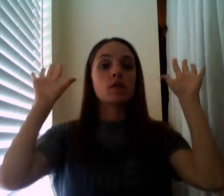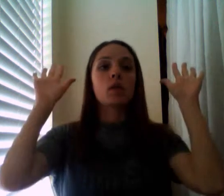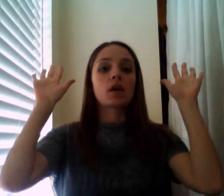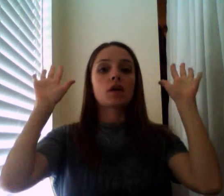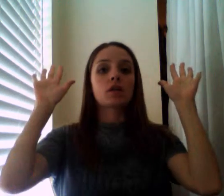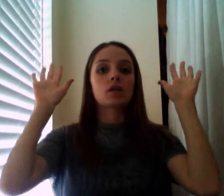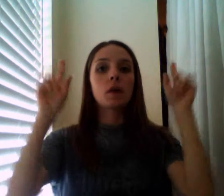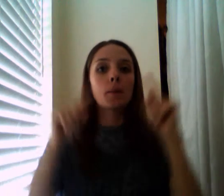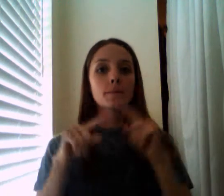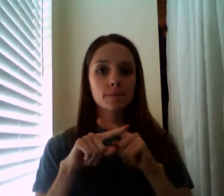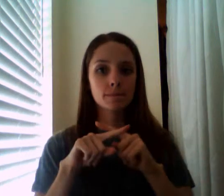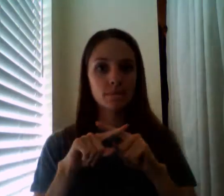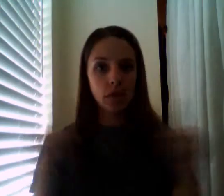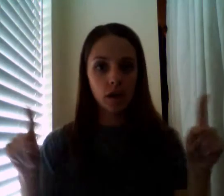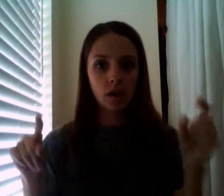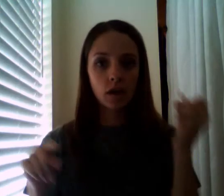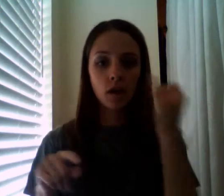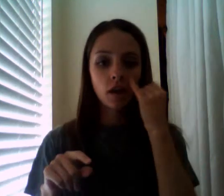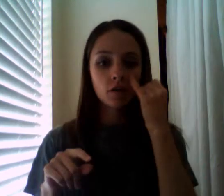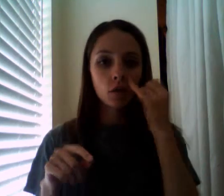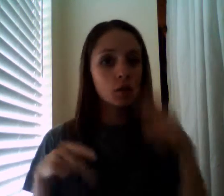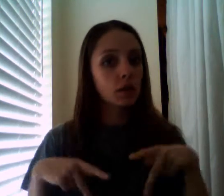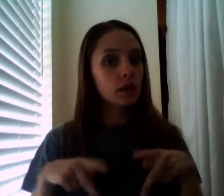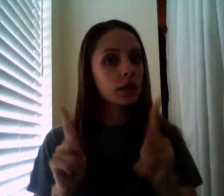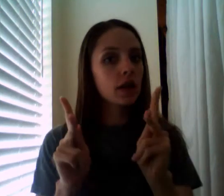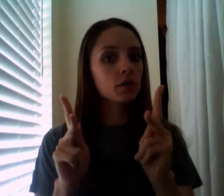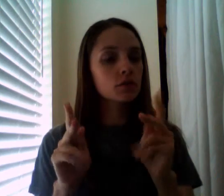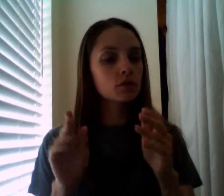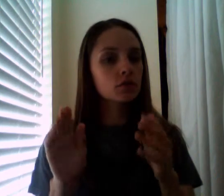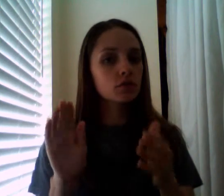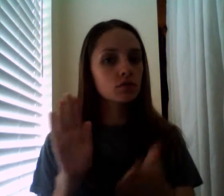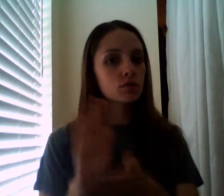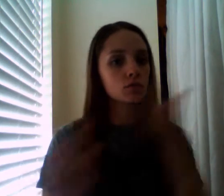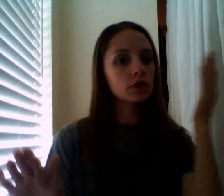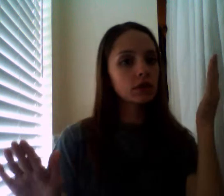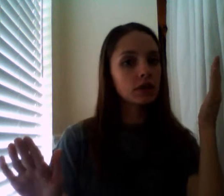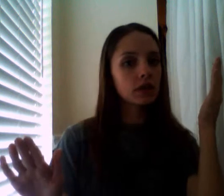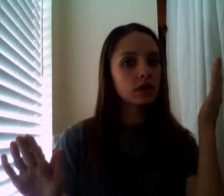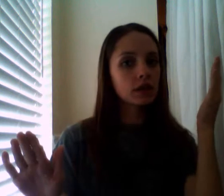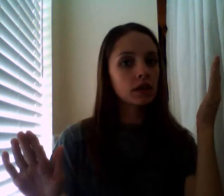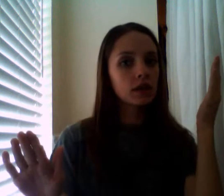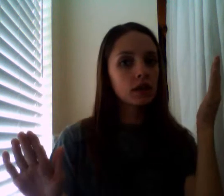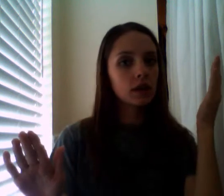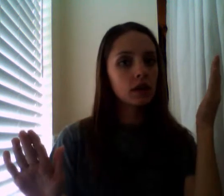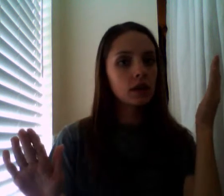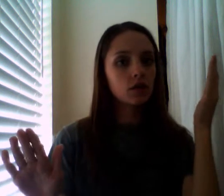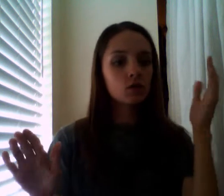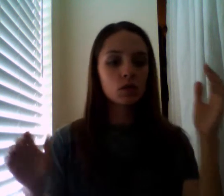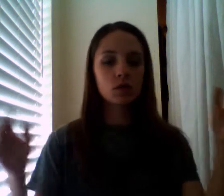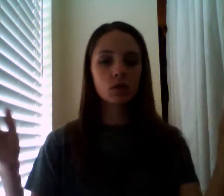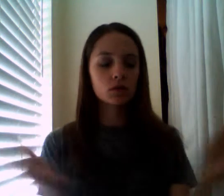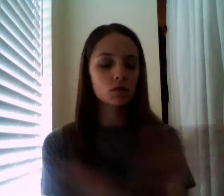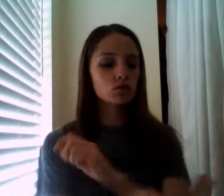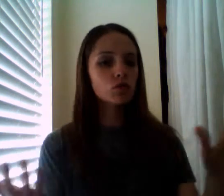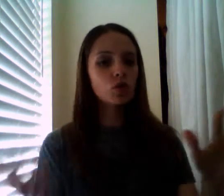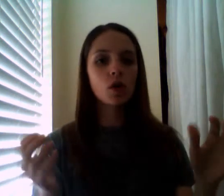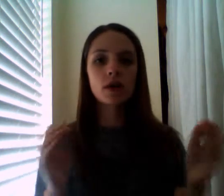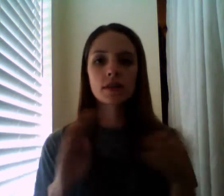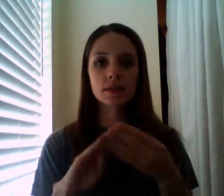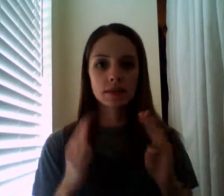we're going to destroy the city before we leave or before you come in and take it over so Washington was very smart so he let them leave